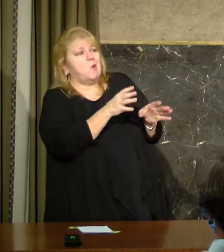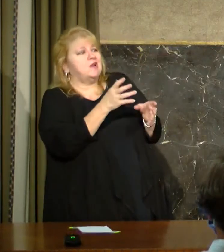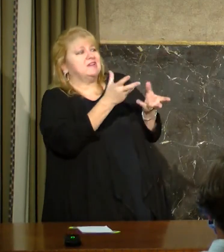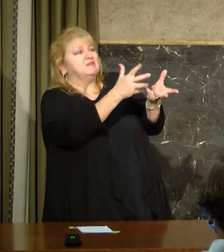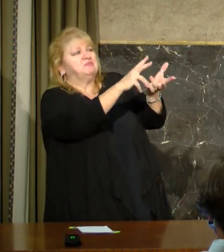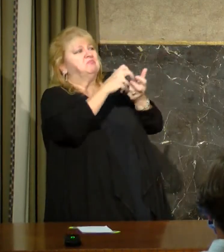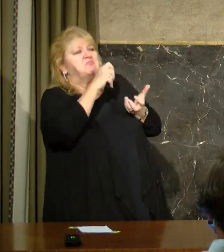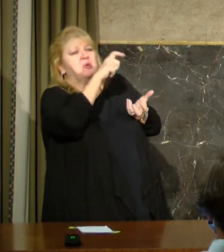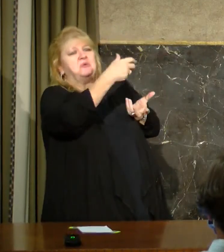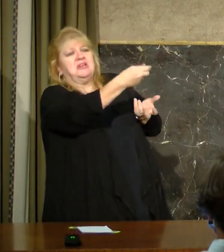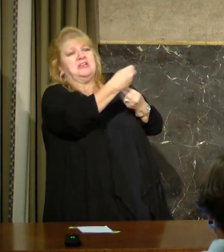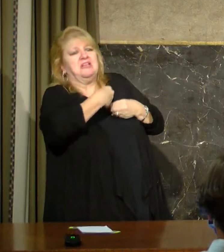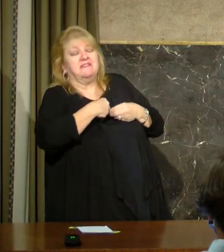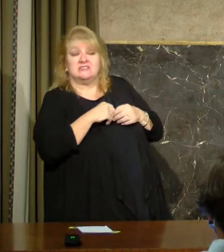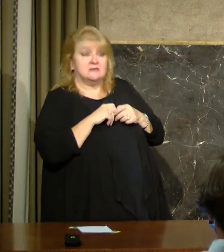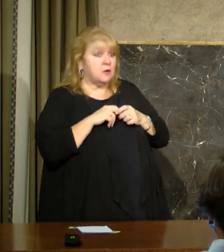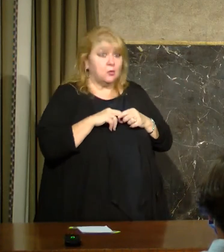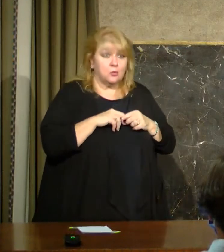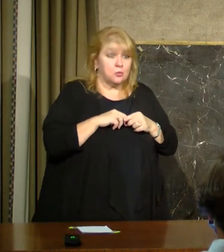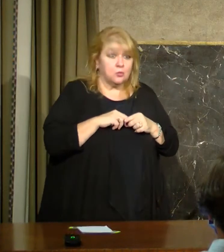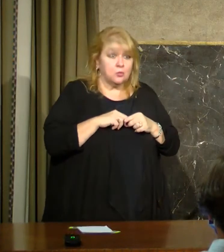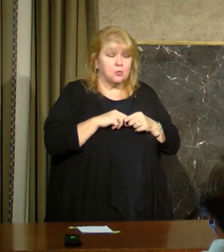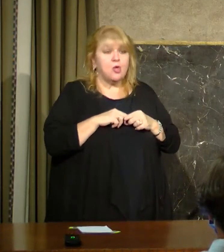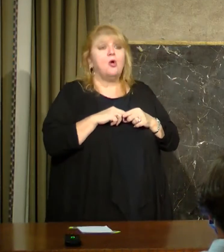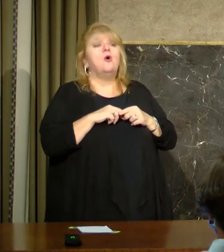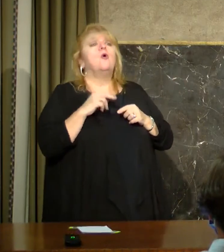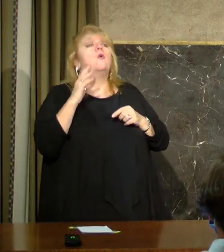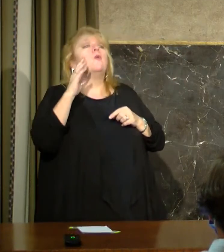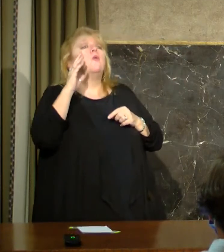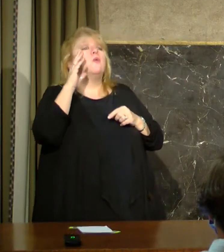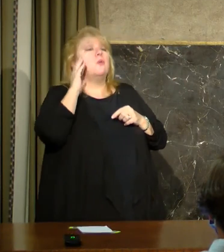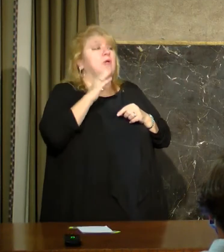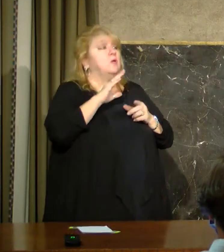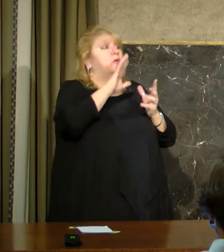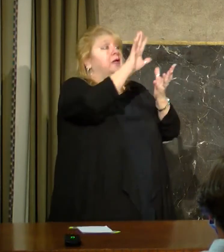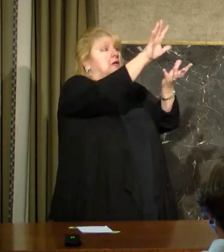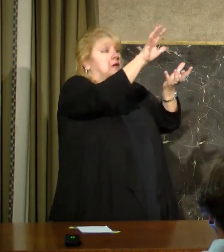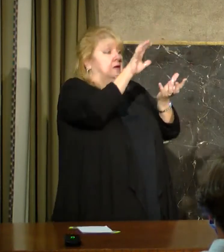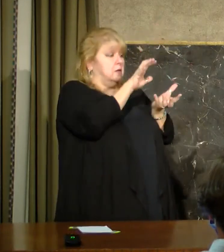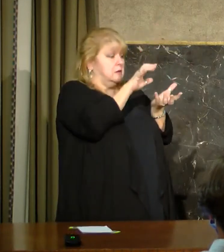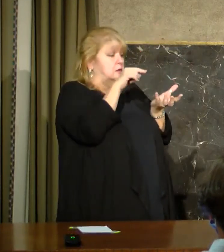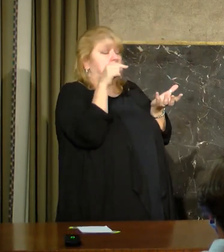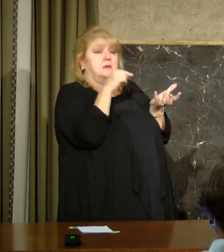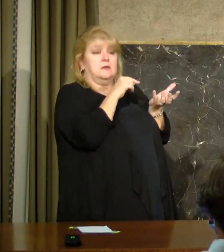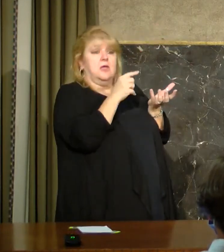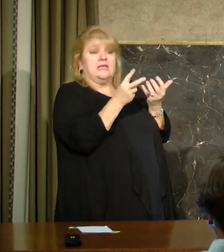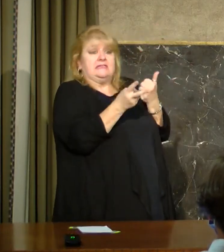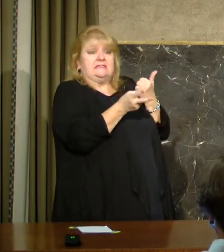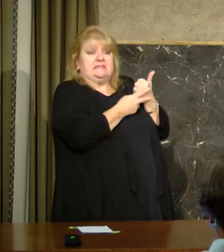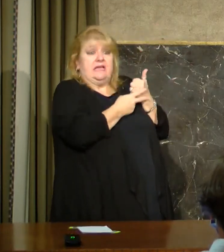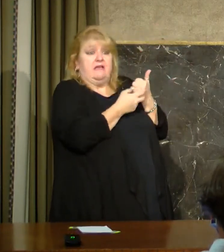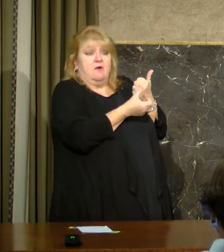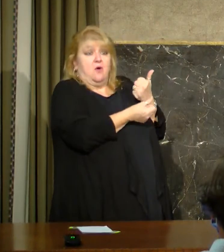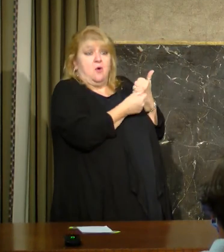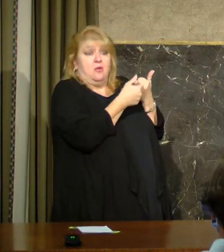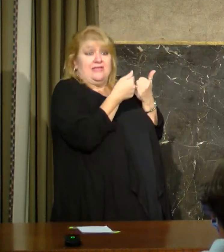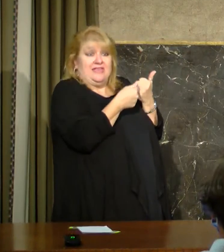vaccine that stays on the shelves at the wholesaler waiting for shipment to